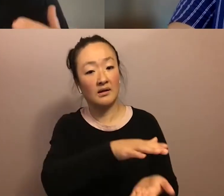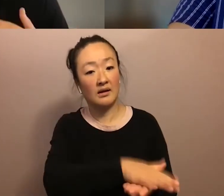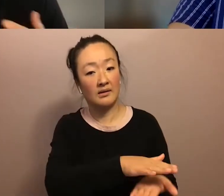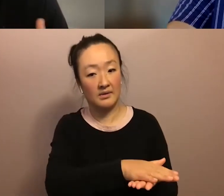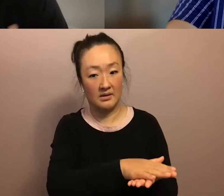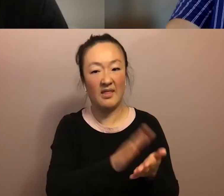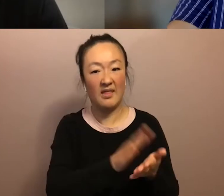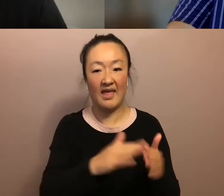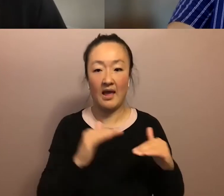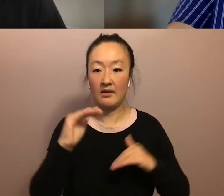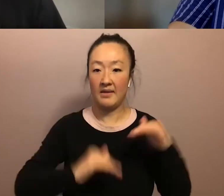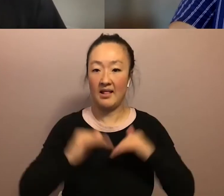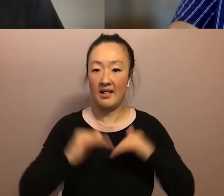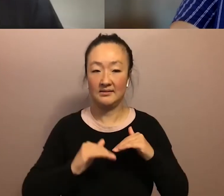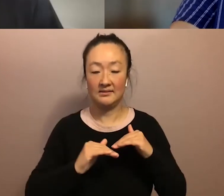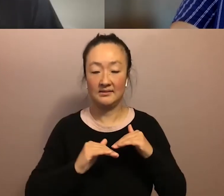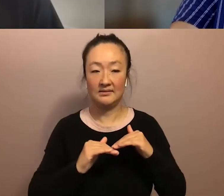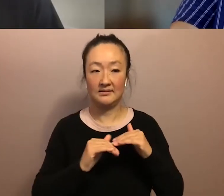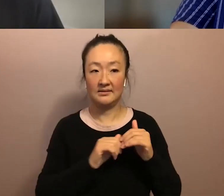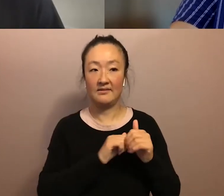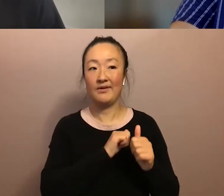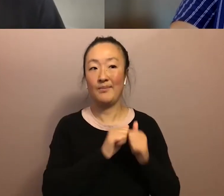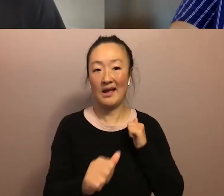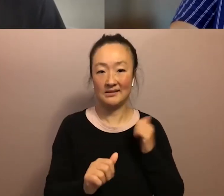passing and trespassing. Um,